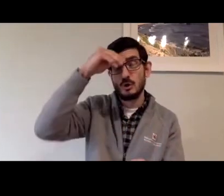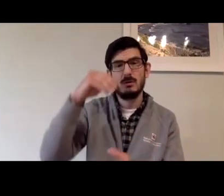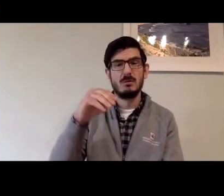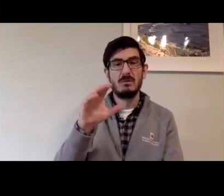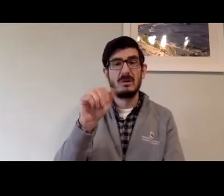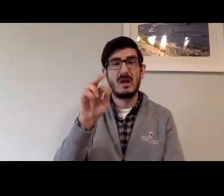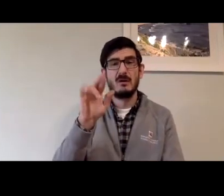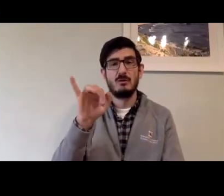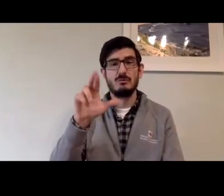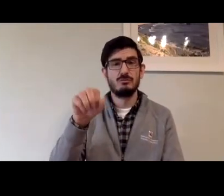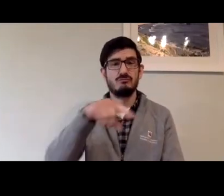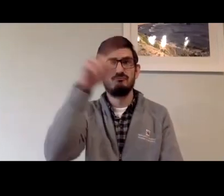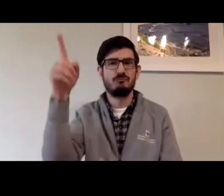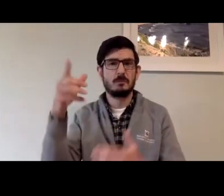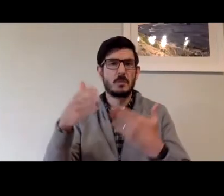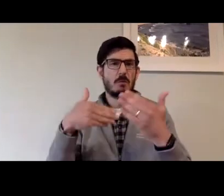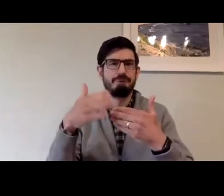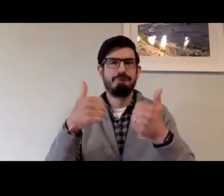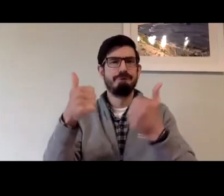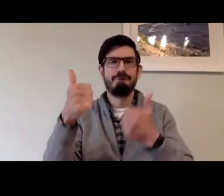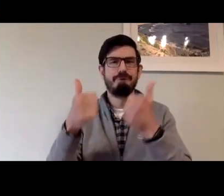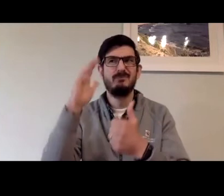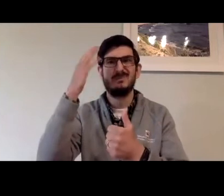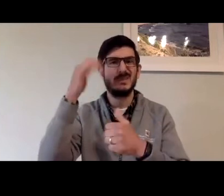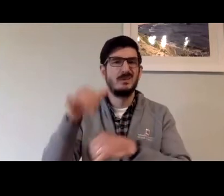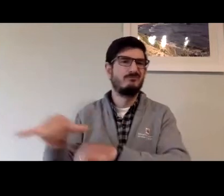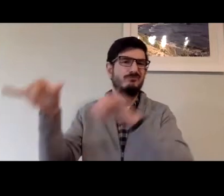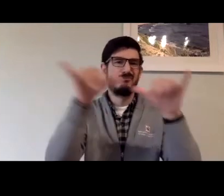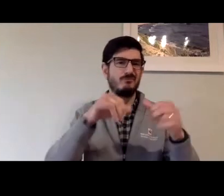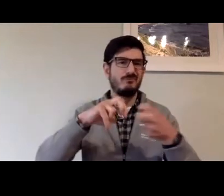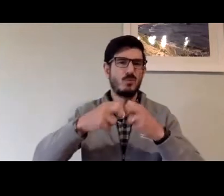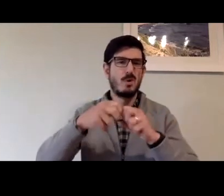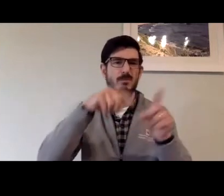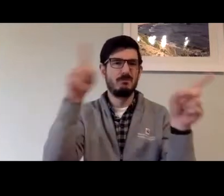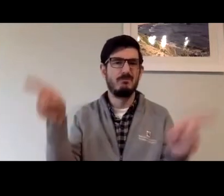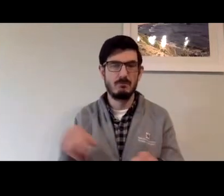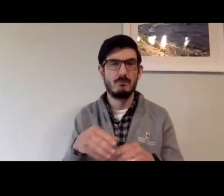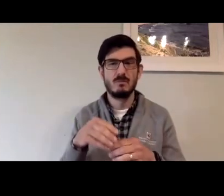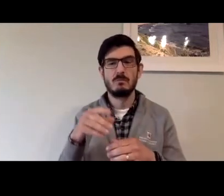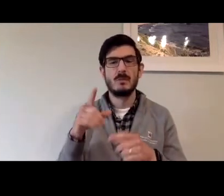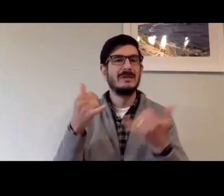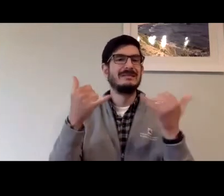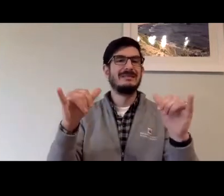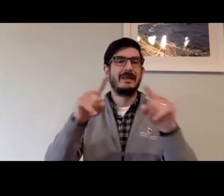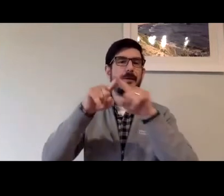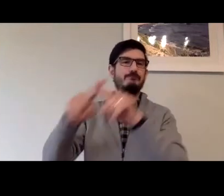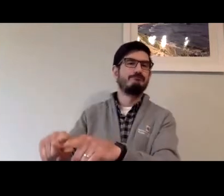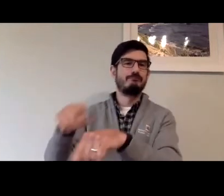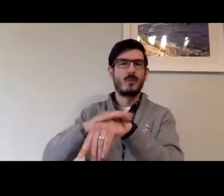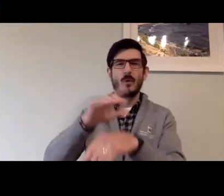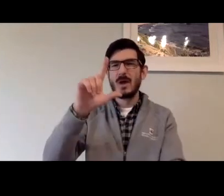But what we have learned is that carriers, regardless, are having